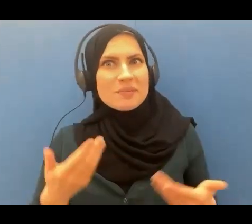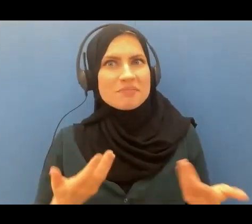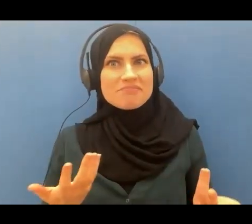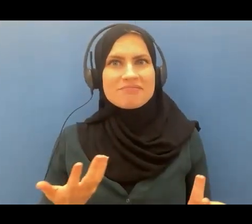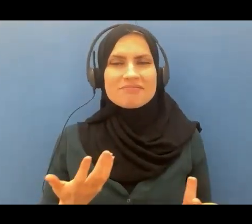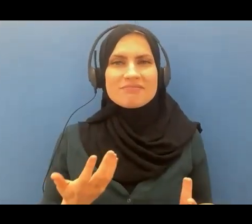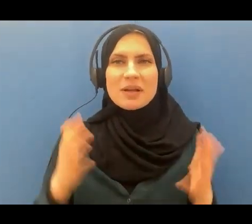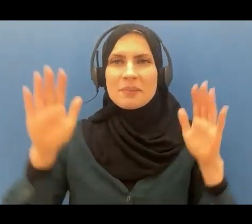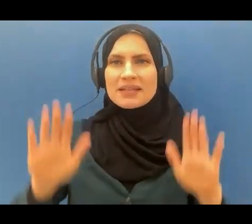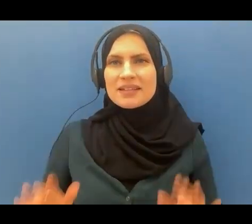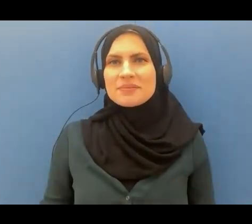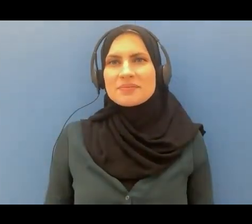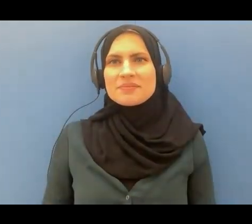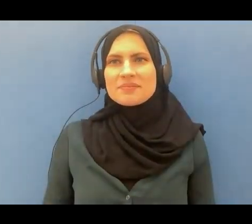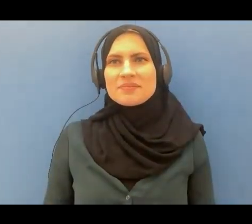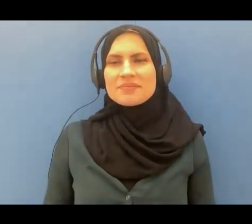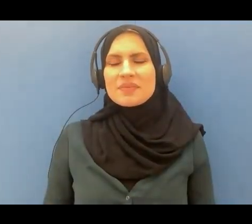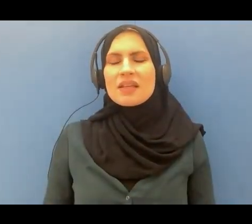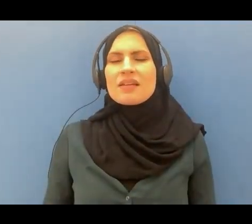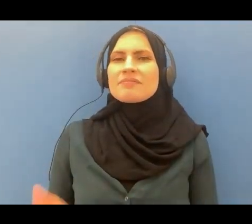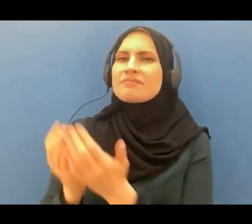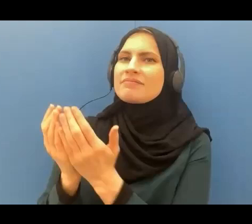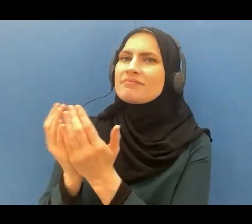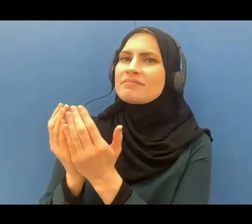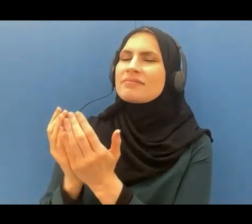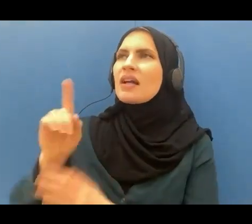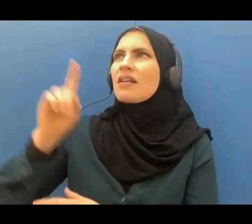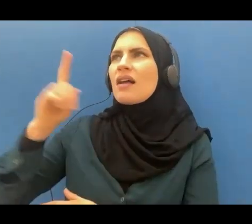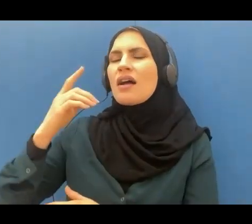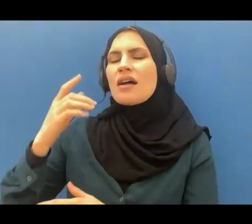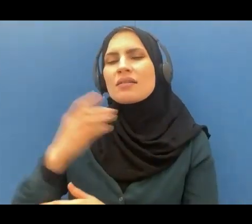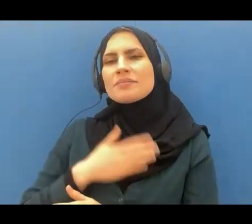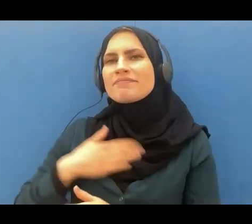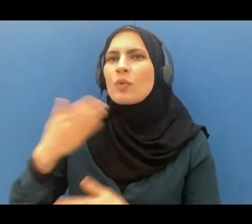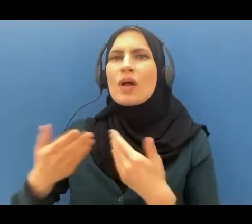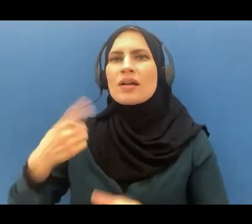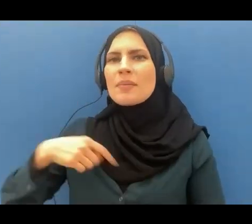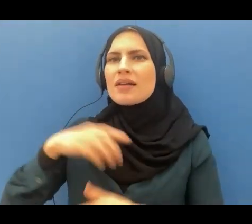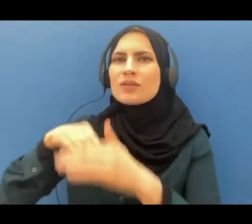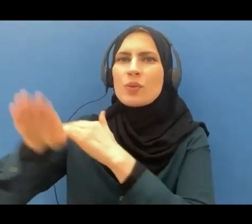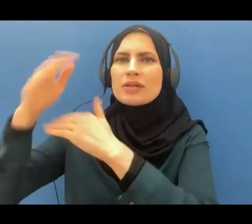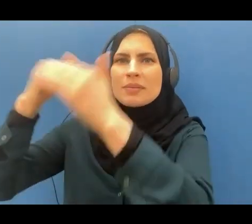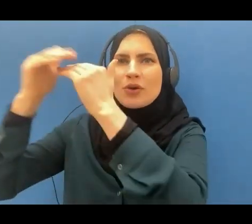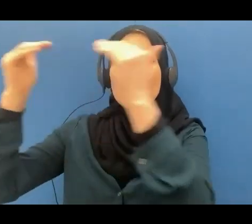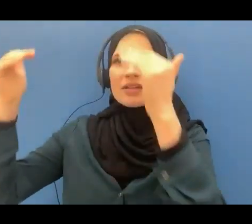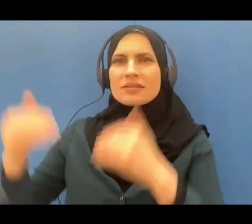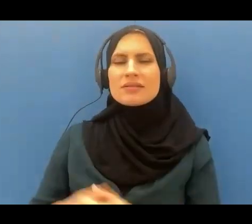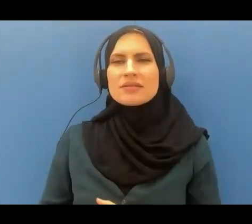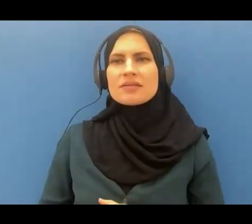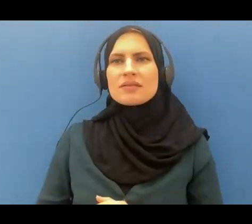amazing welcome may Allah welcome us into paradise see what is the first